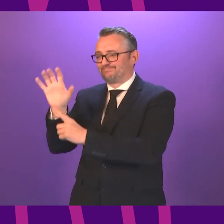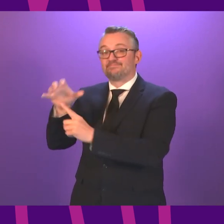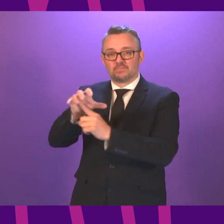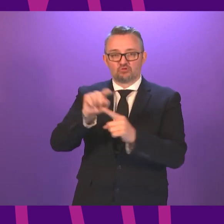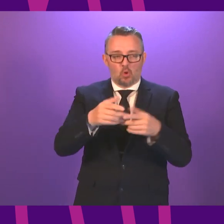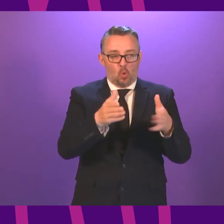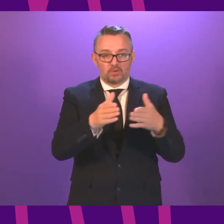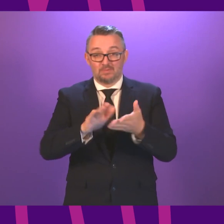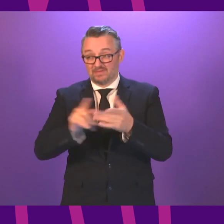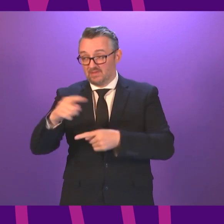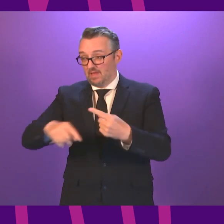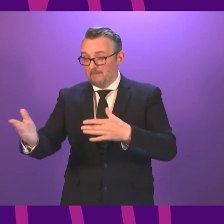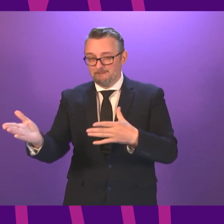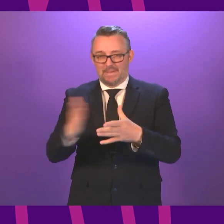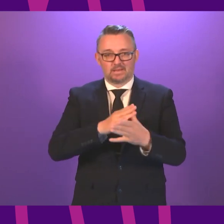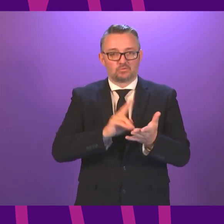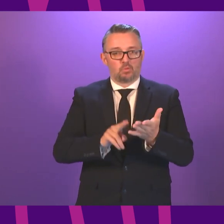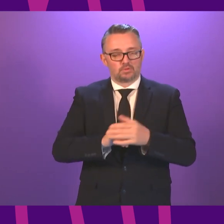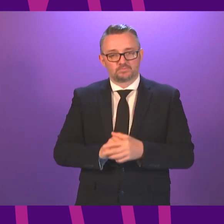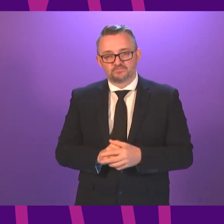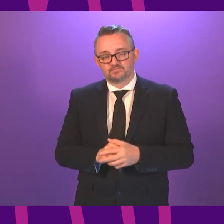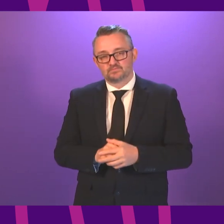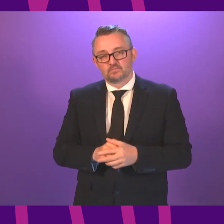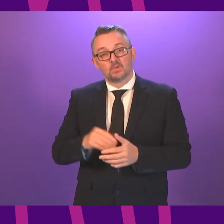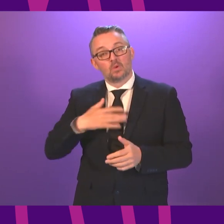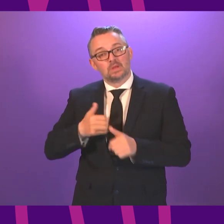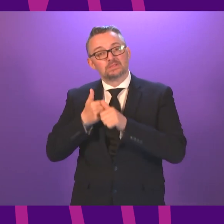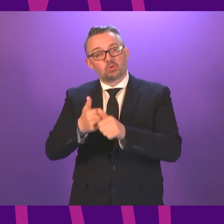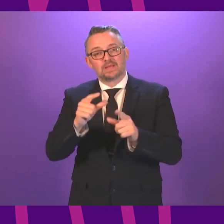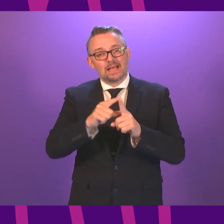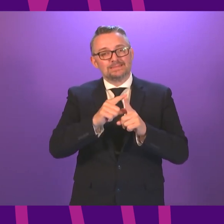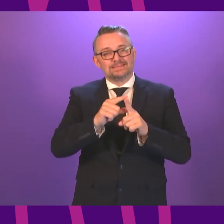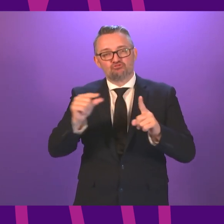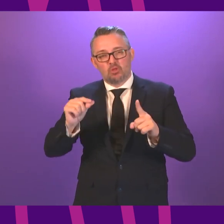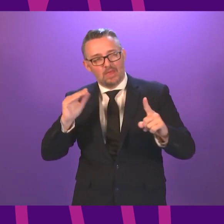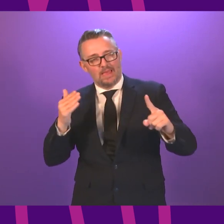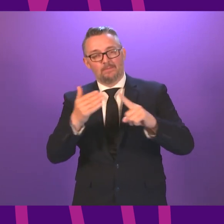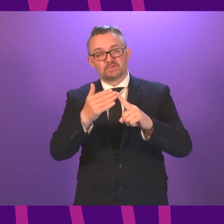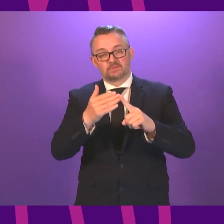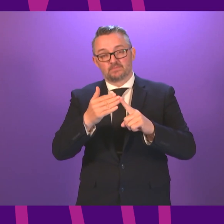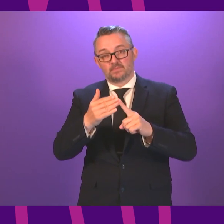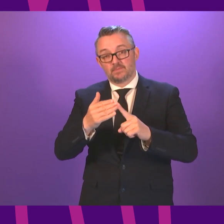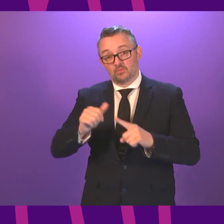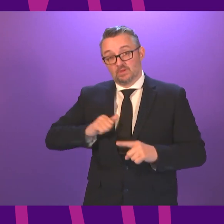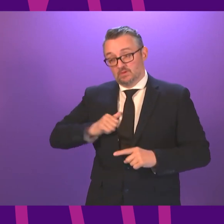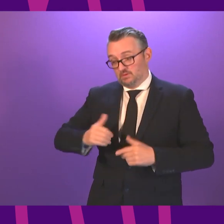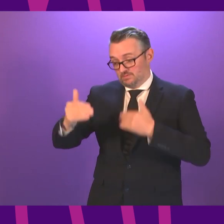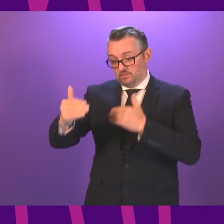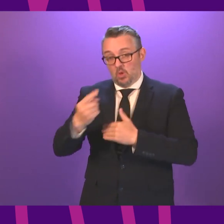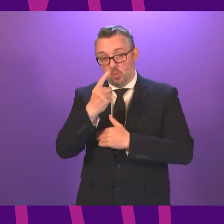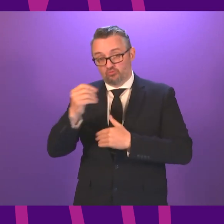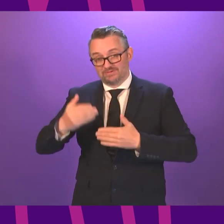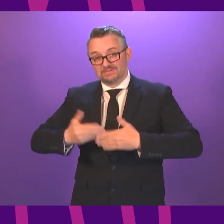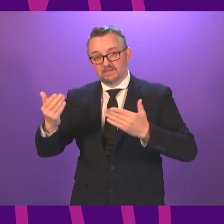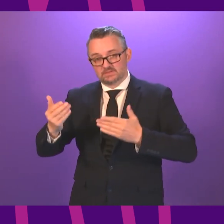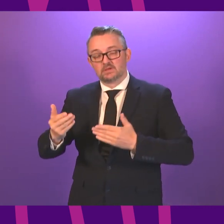its full resumption. We will also continue to support our digital ambitions. Over our first 100 days, we will restart